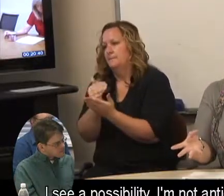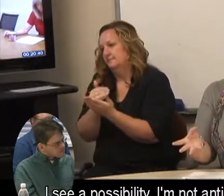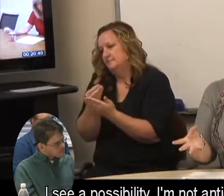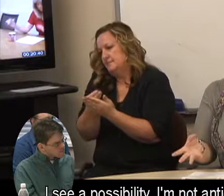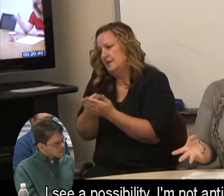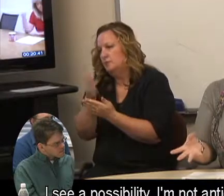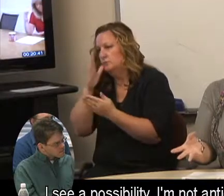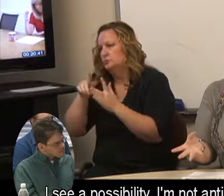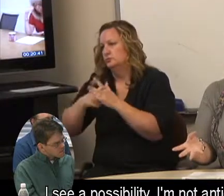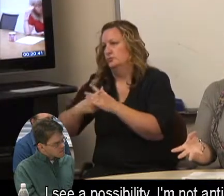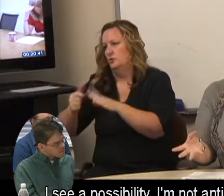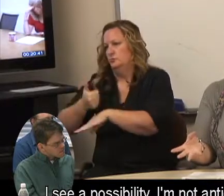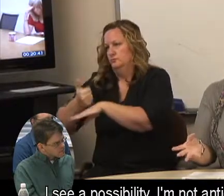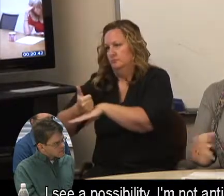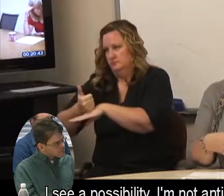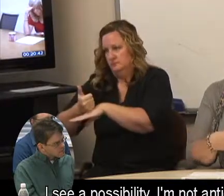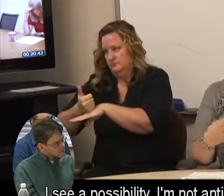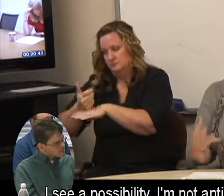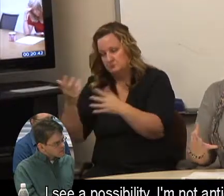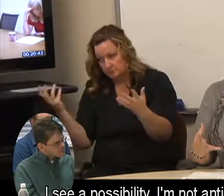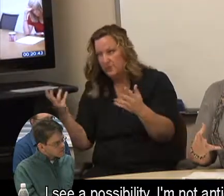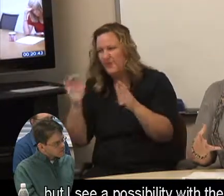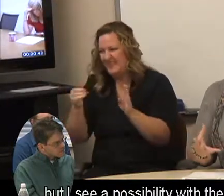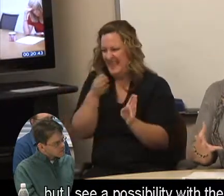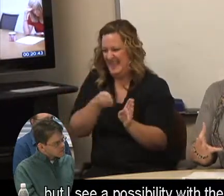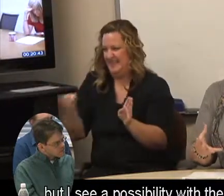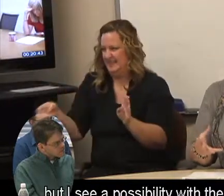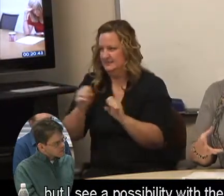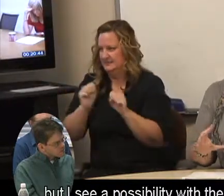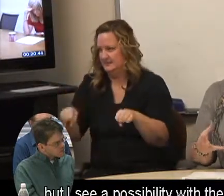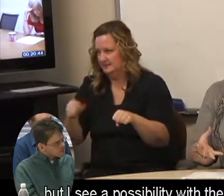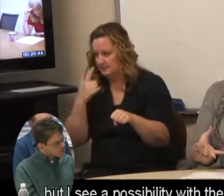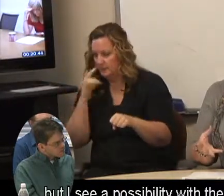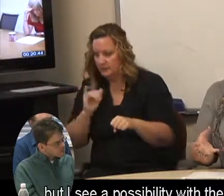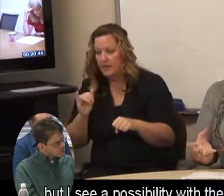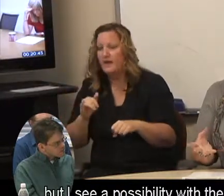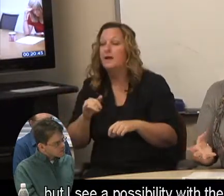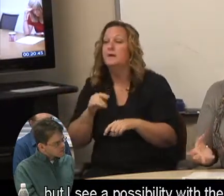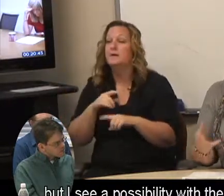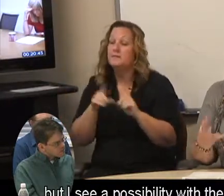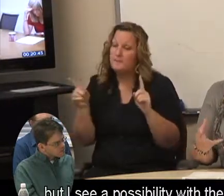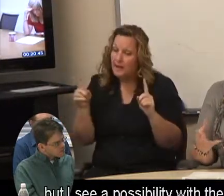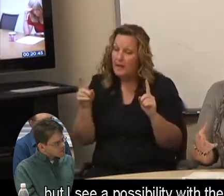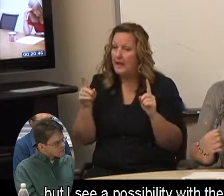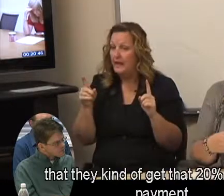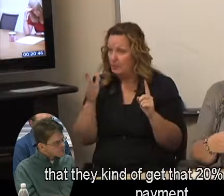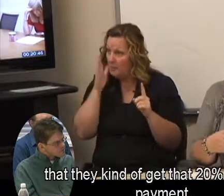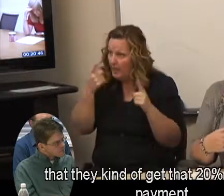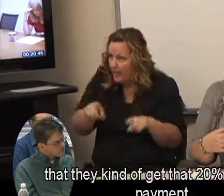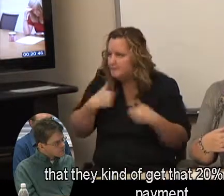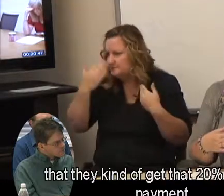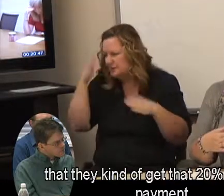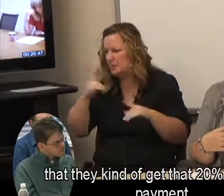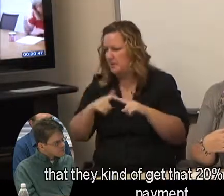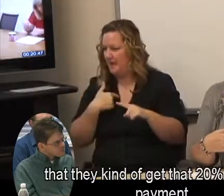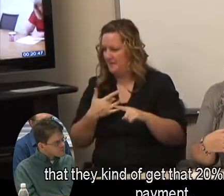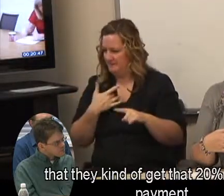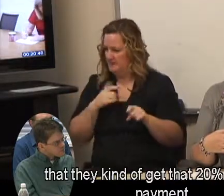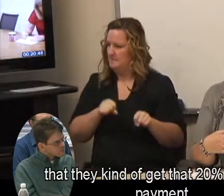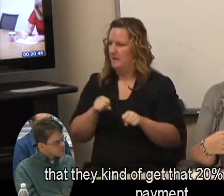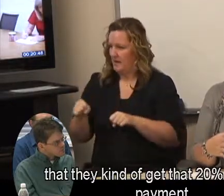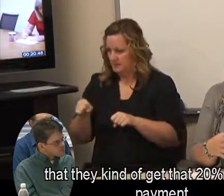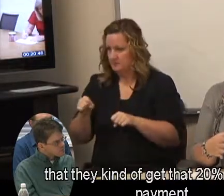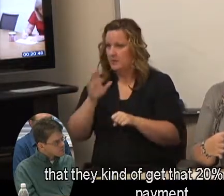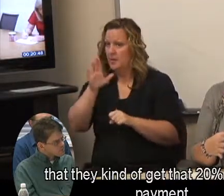I see a possibility, I'm not anticipating it, but I see a possibility with the milestone where they kind of get that